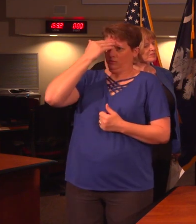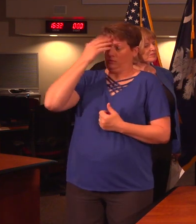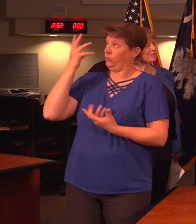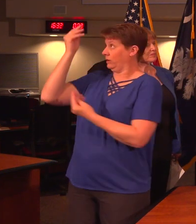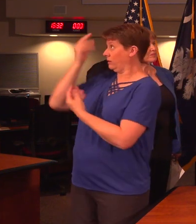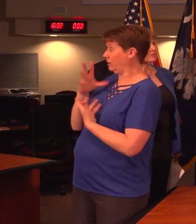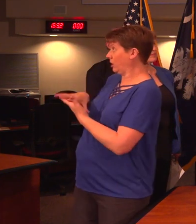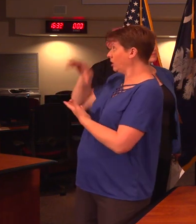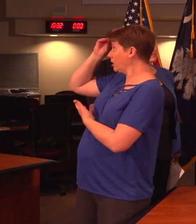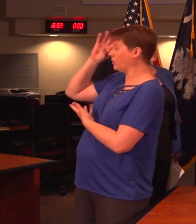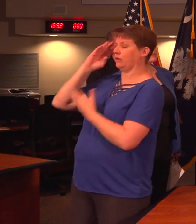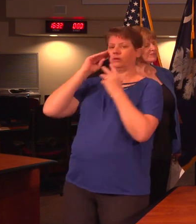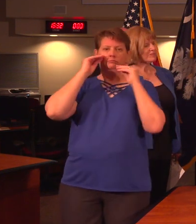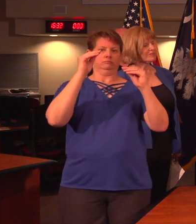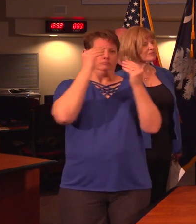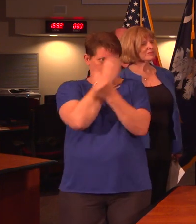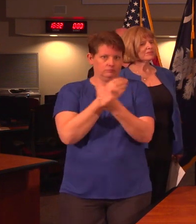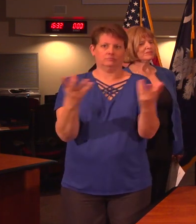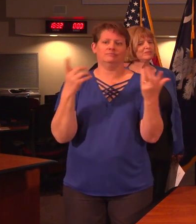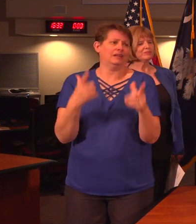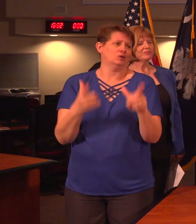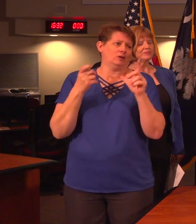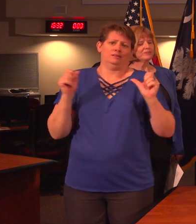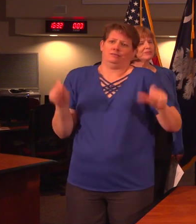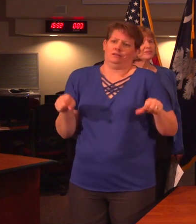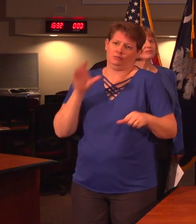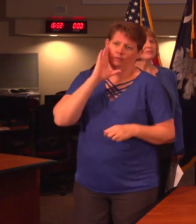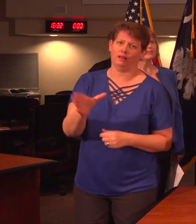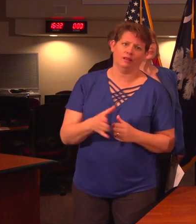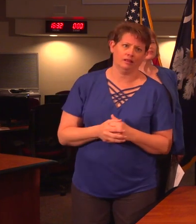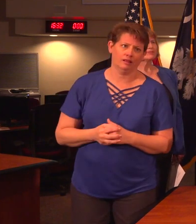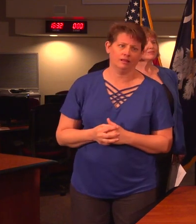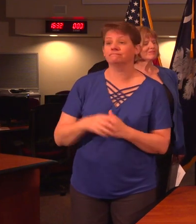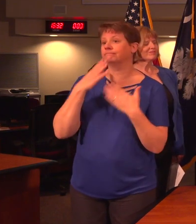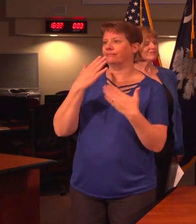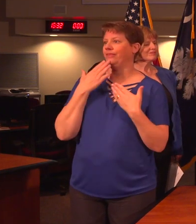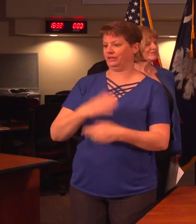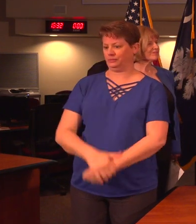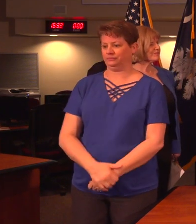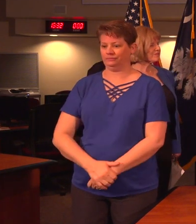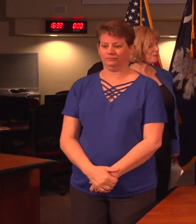learn more, we will continue to provide updates as quickly and as timely as possible. Thank you.